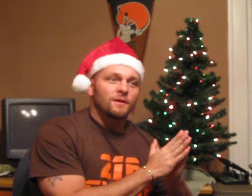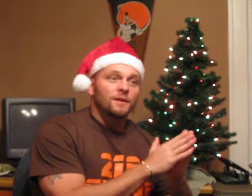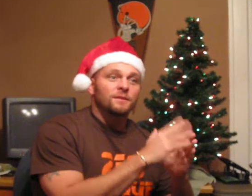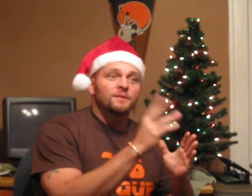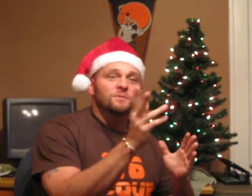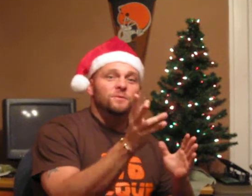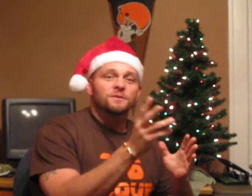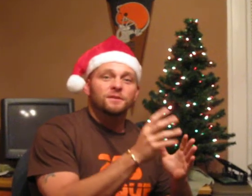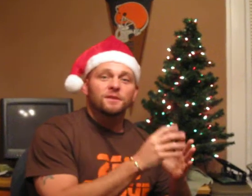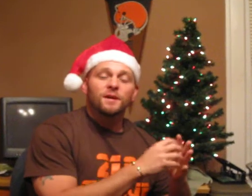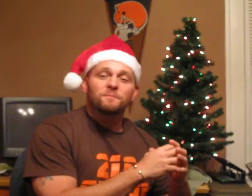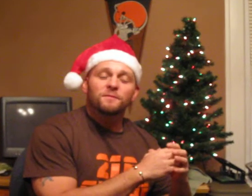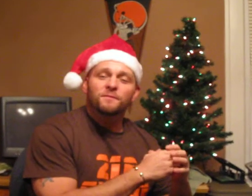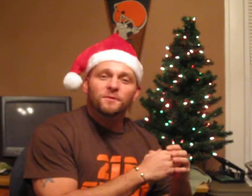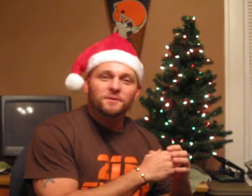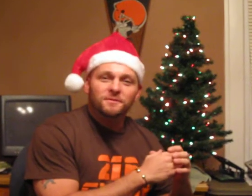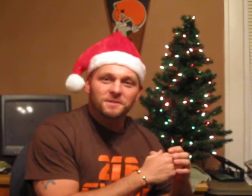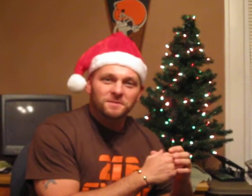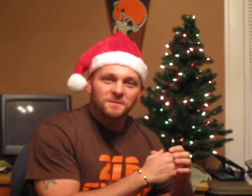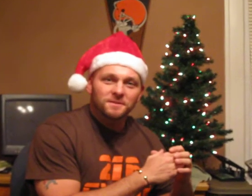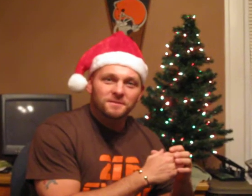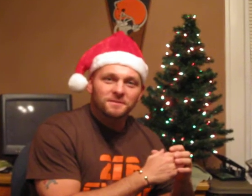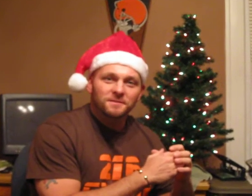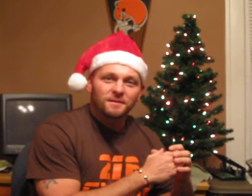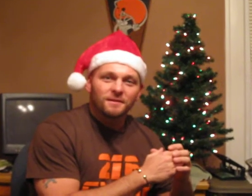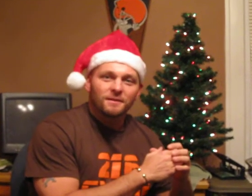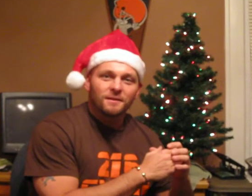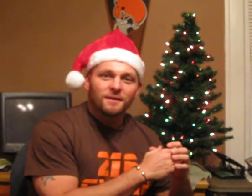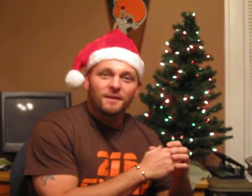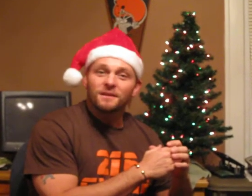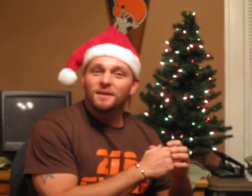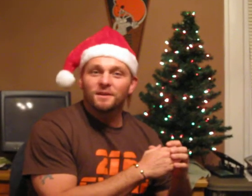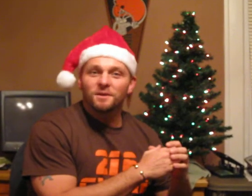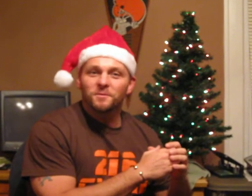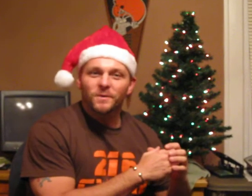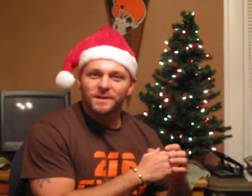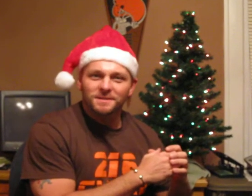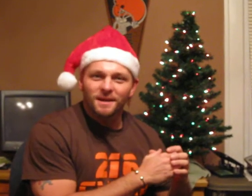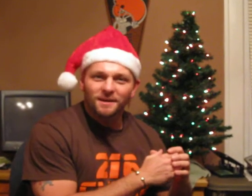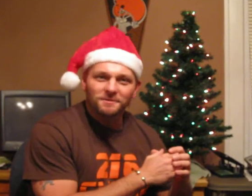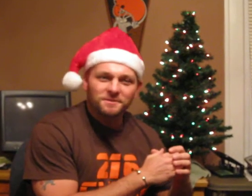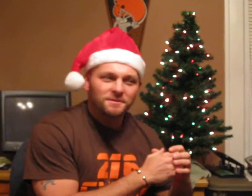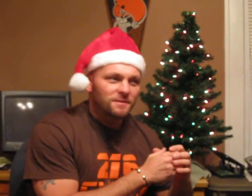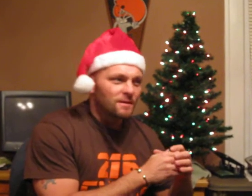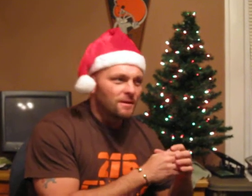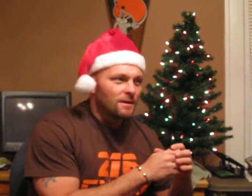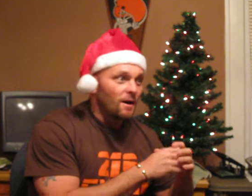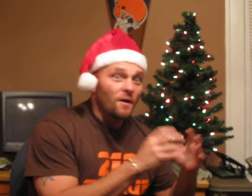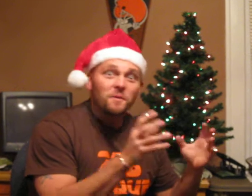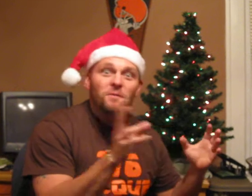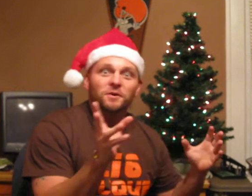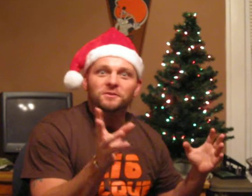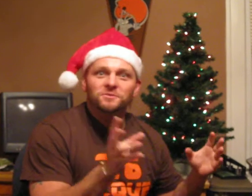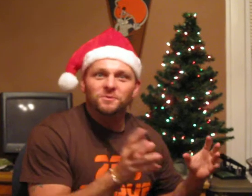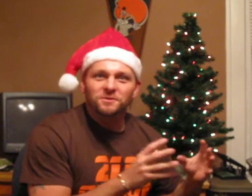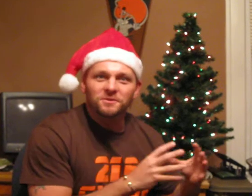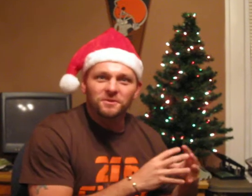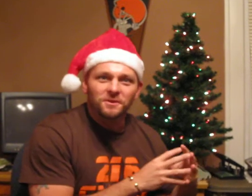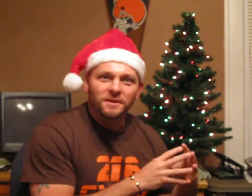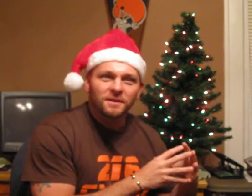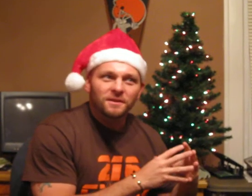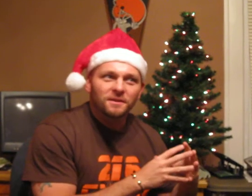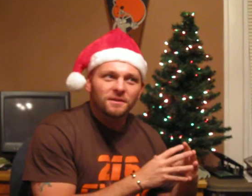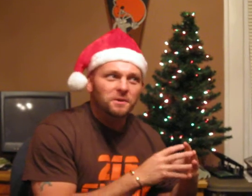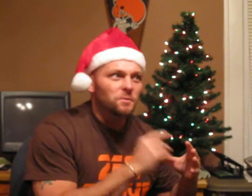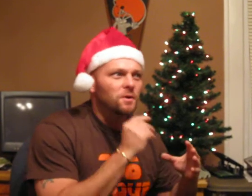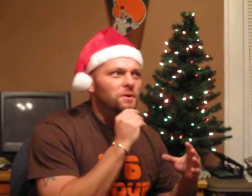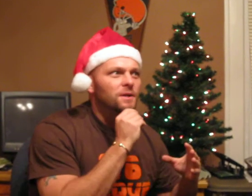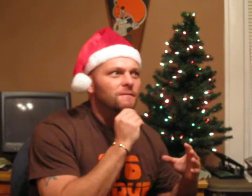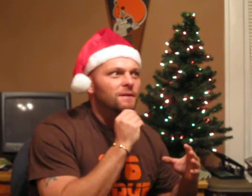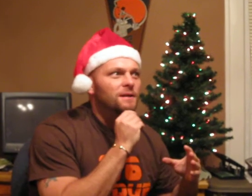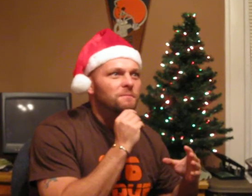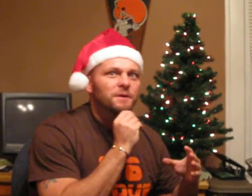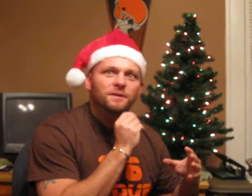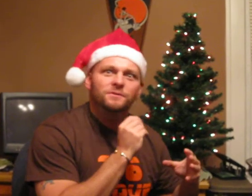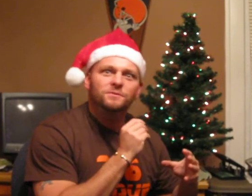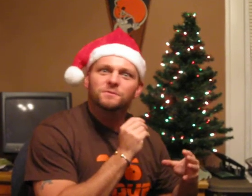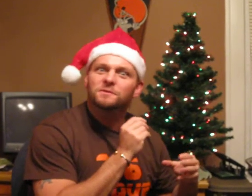Just was the night before Christmas in the N.W.A.'s house. All the bookers were stirring. They were wondering if that and Pierce was a